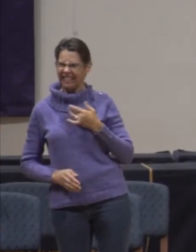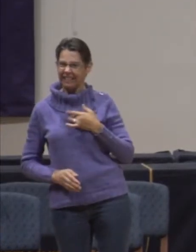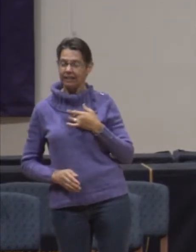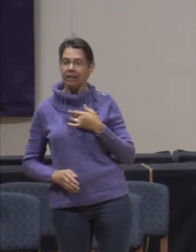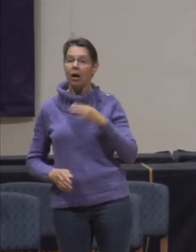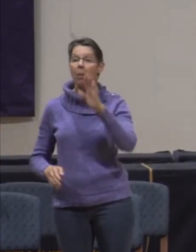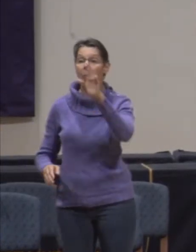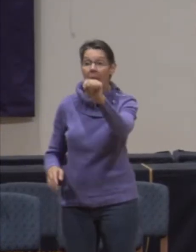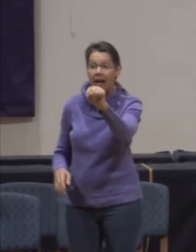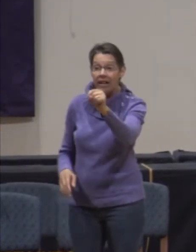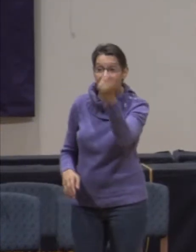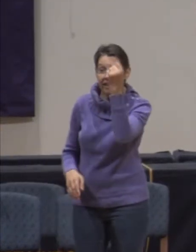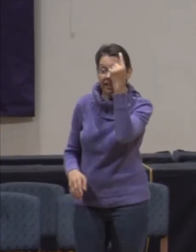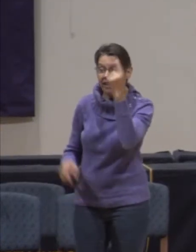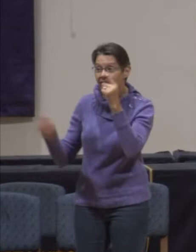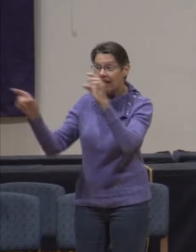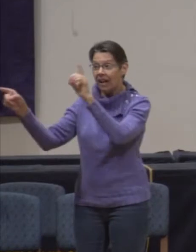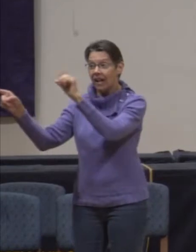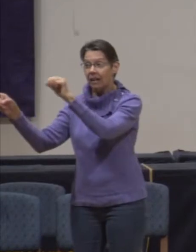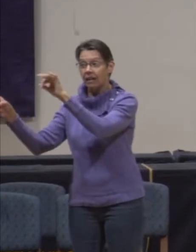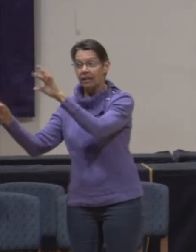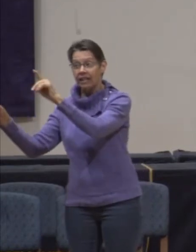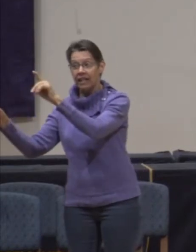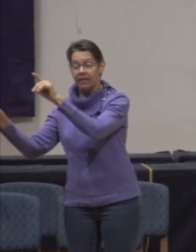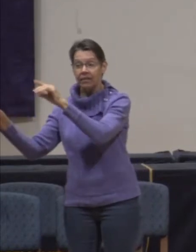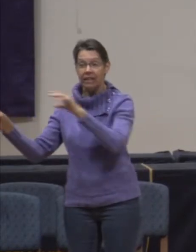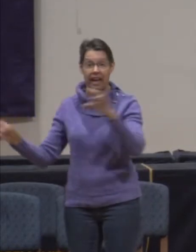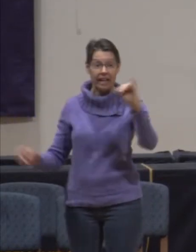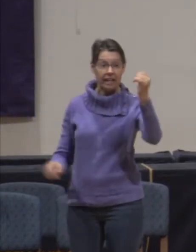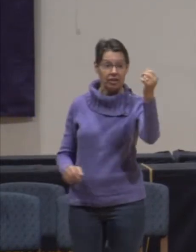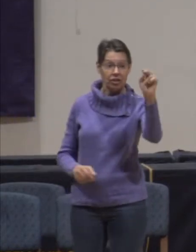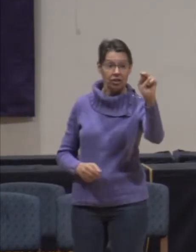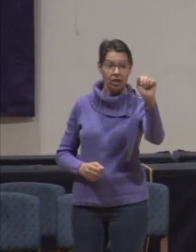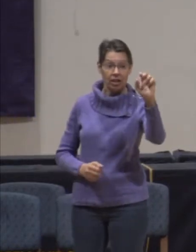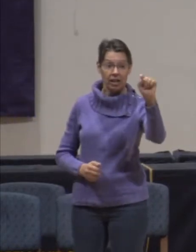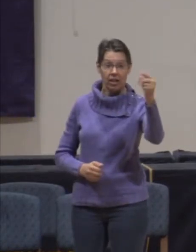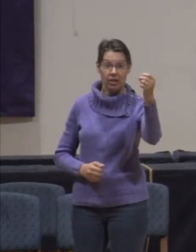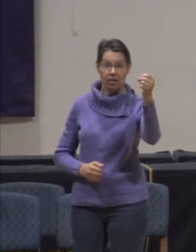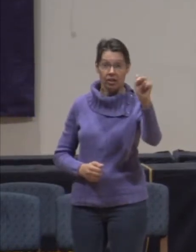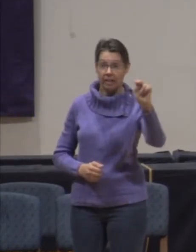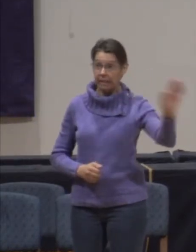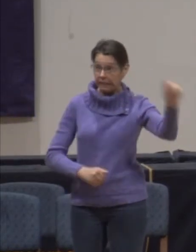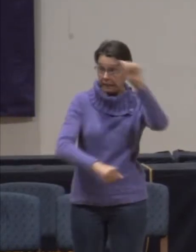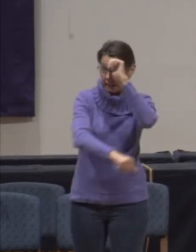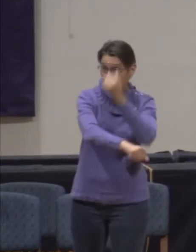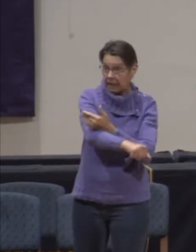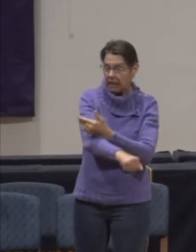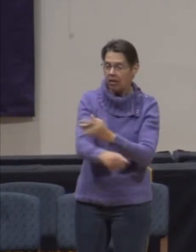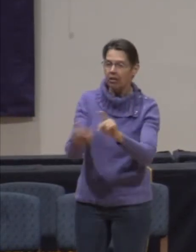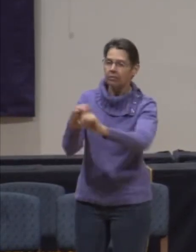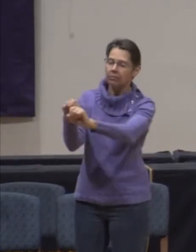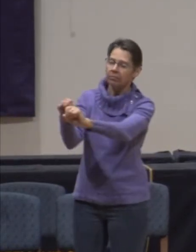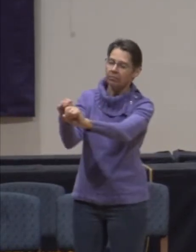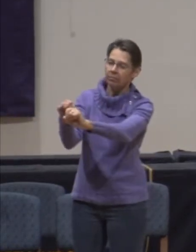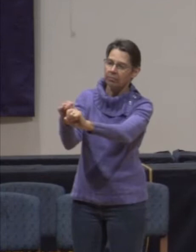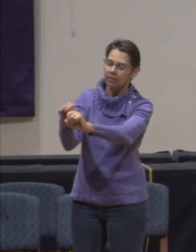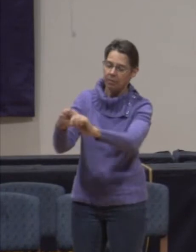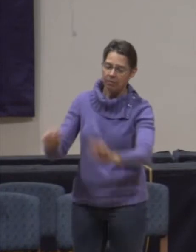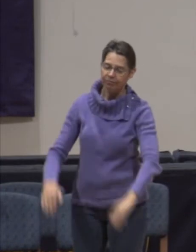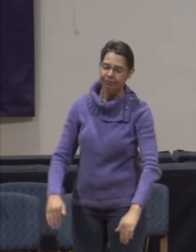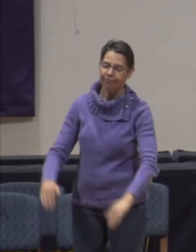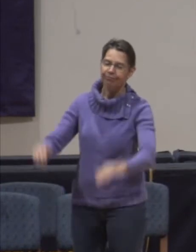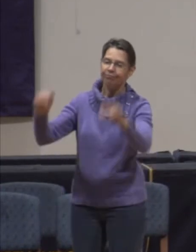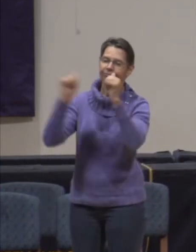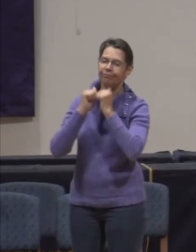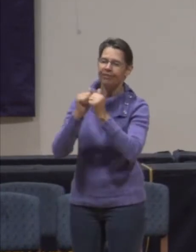this friendship between David and Jonathan. A friendship that perhaps went back to their childhood. We